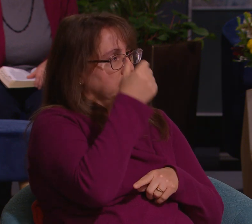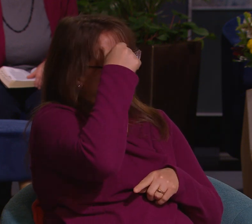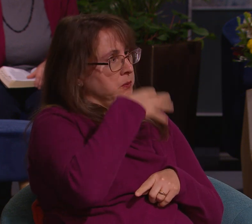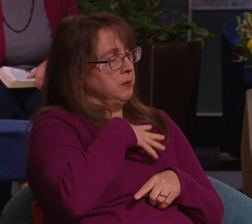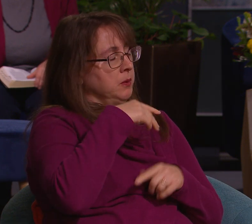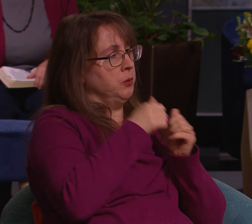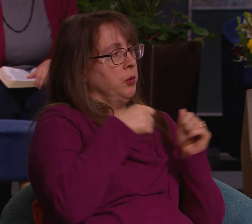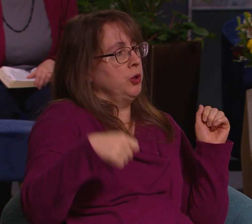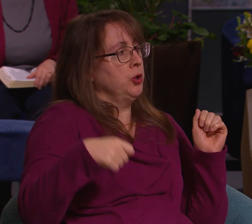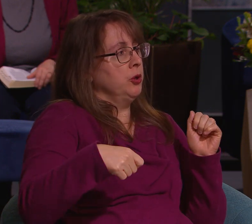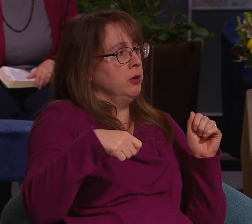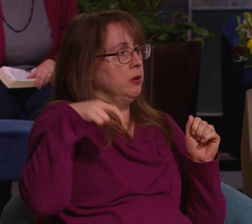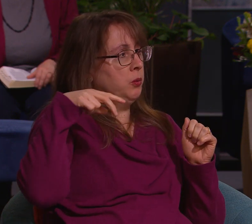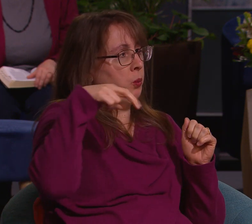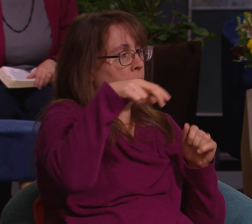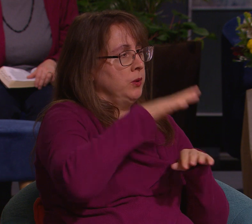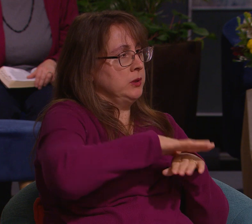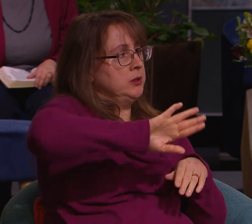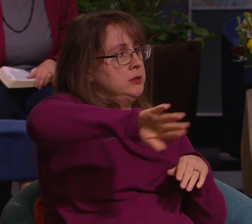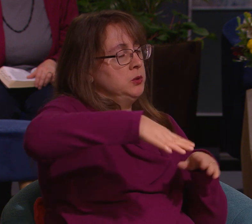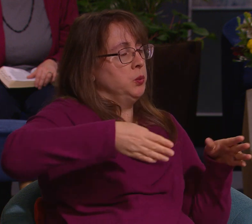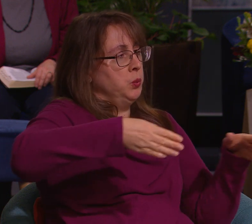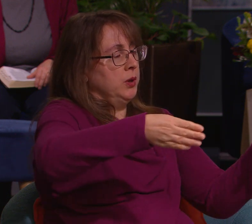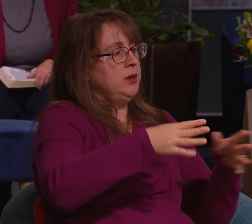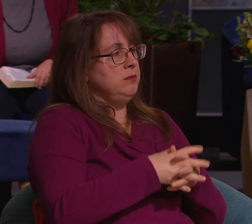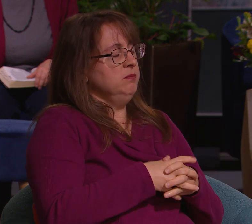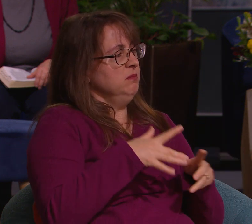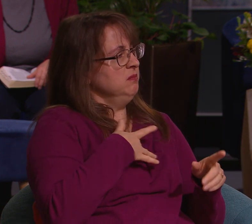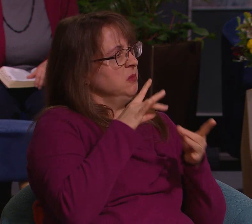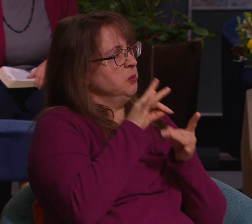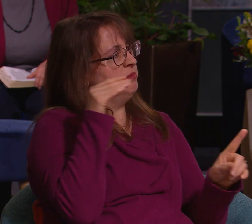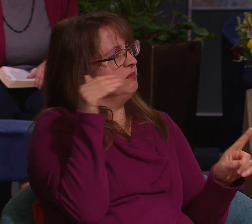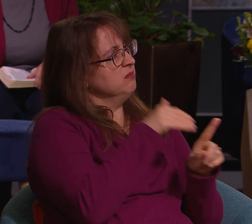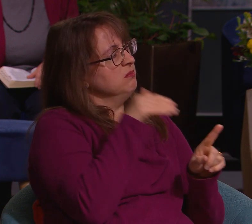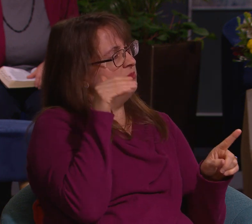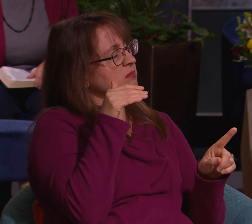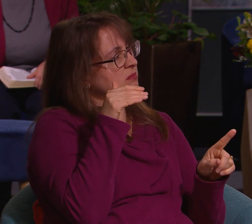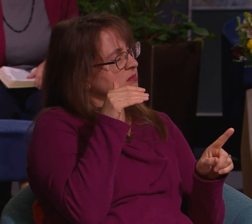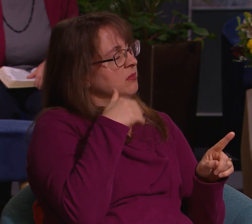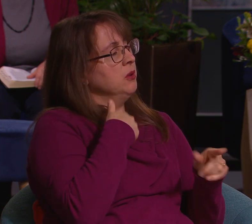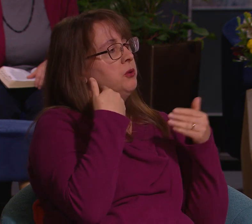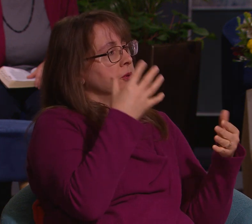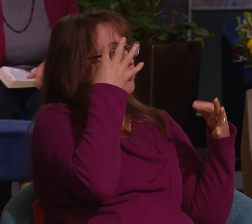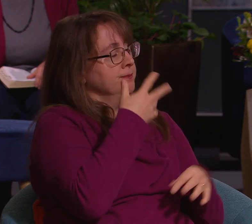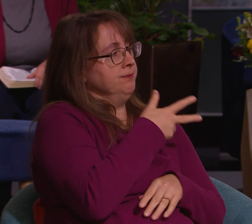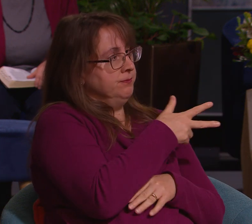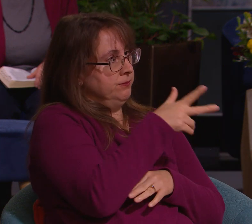was a man who with a suitcase that was walking on the sidewalk next to us and I felt the spirit reach out to me and tell me that I